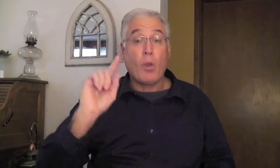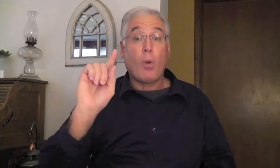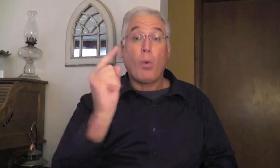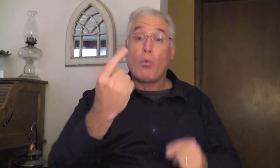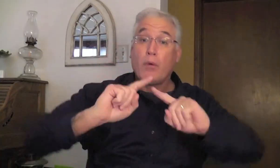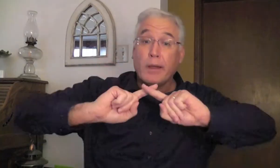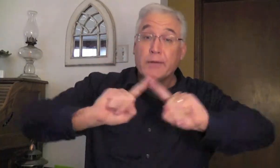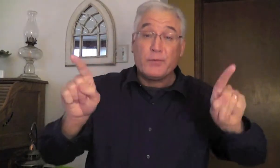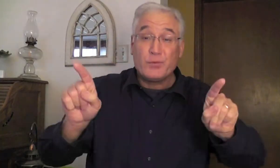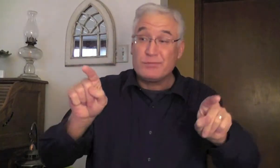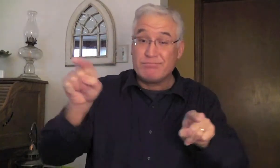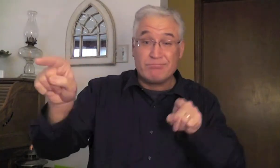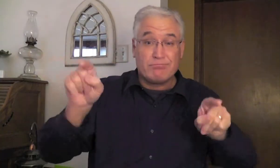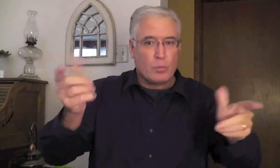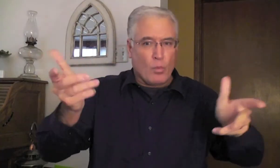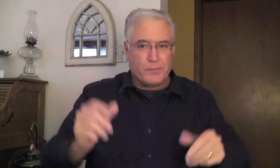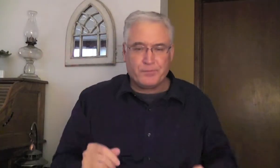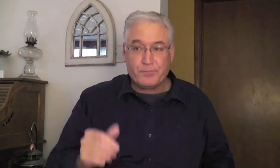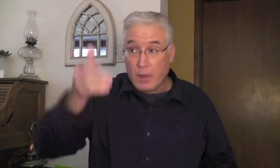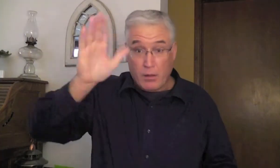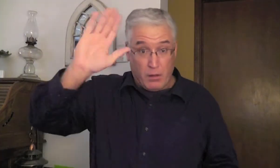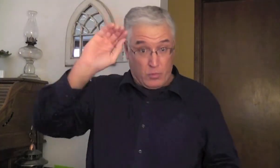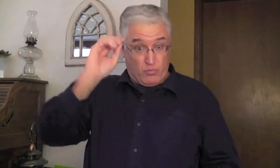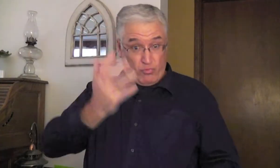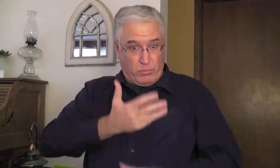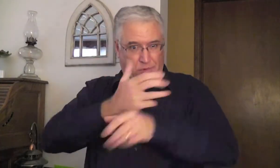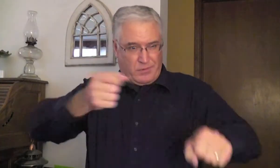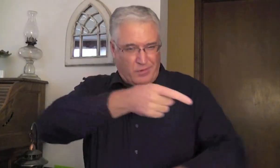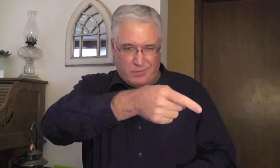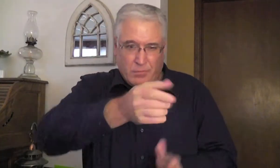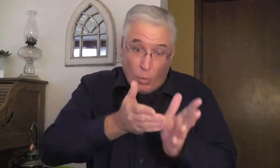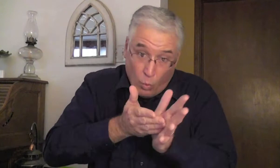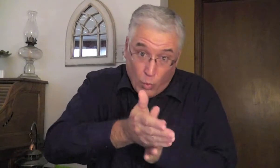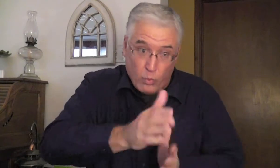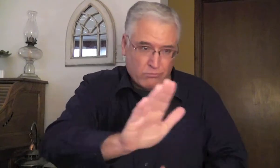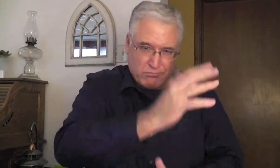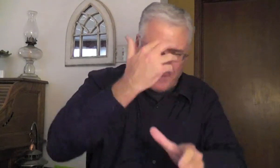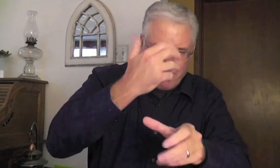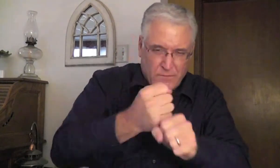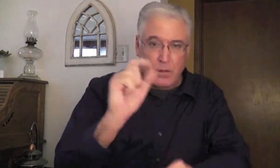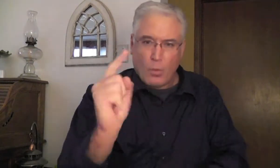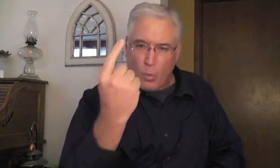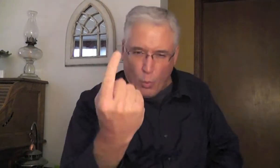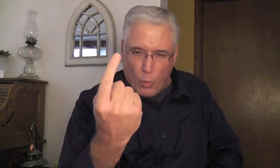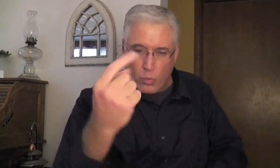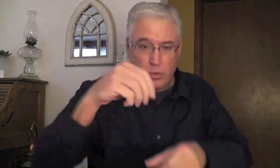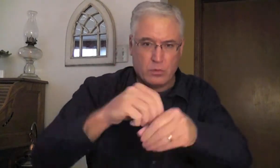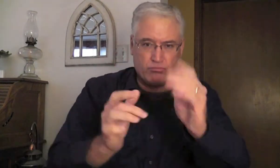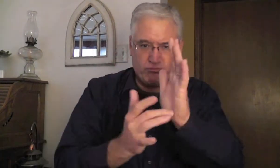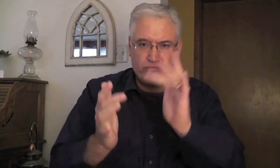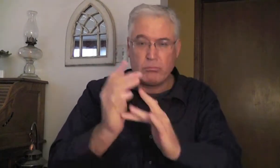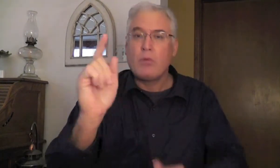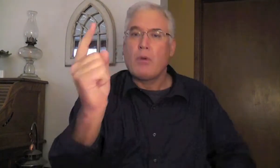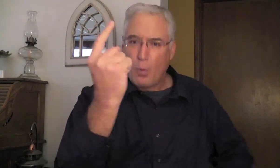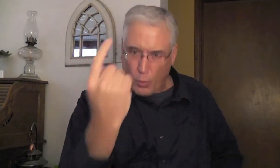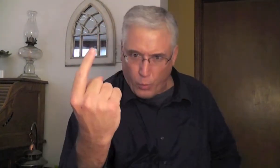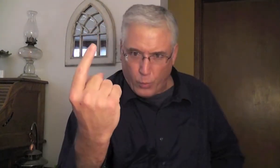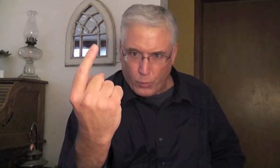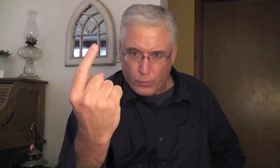The only difference in the two of those who exalt themselves and those who are humble is God's grace through saving them who have